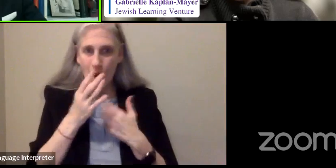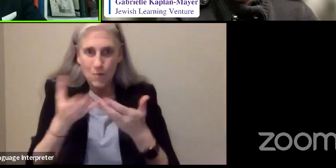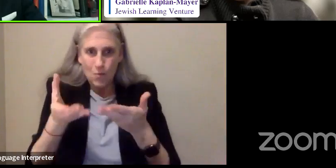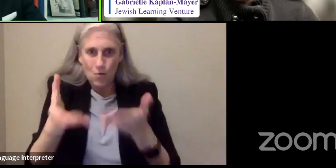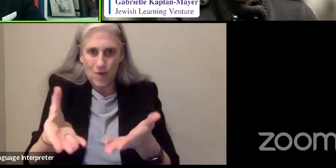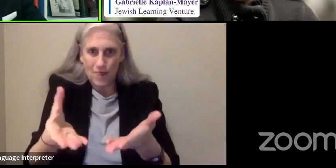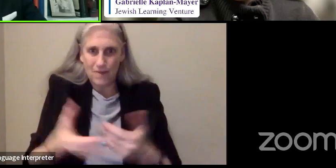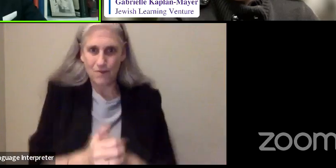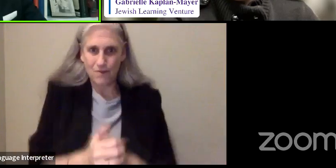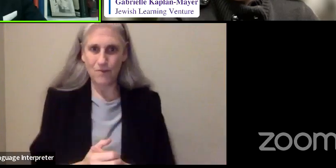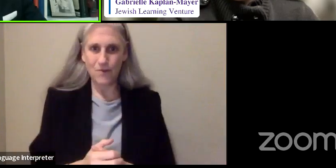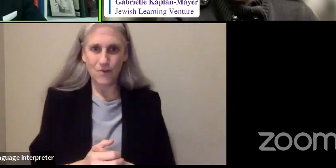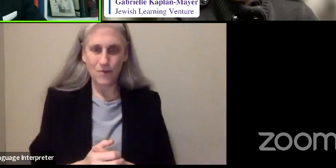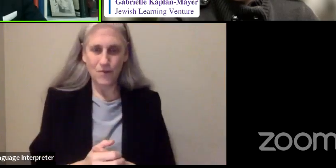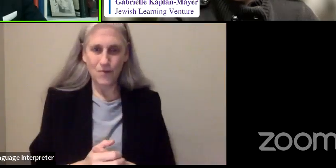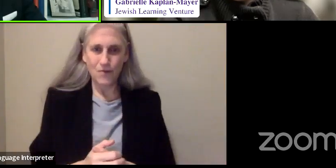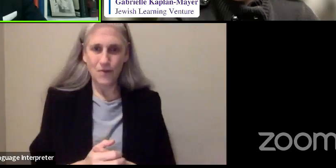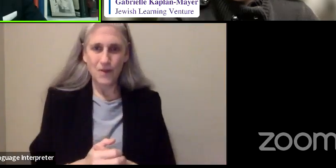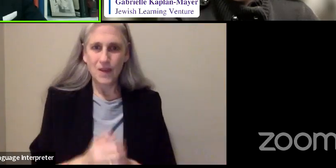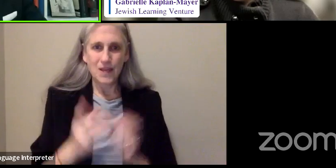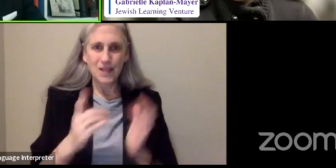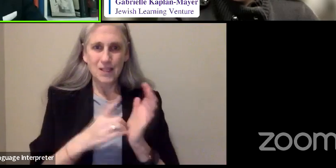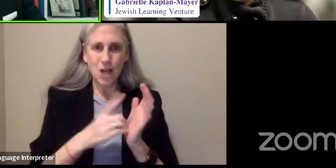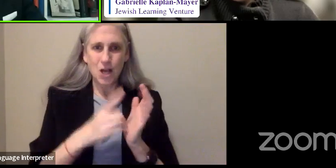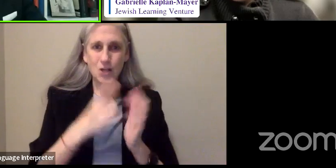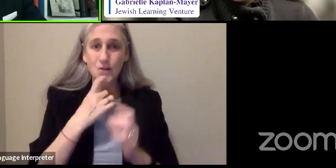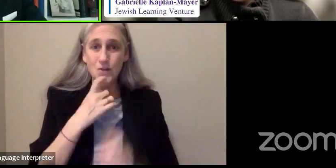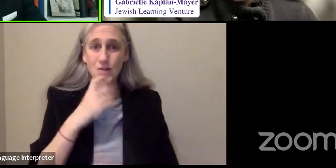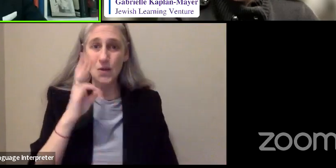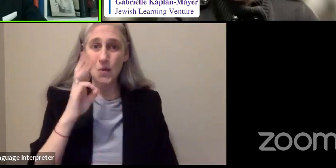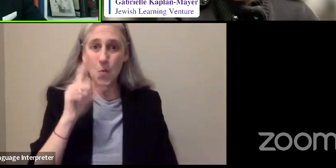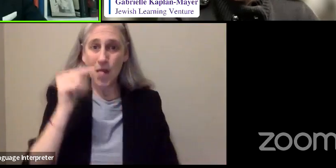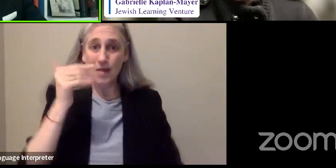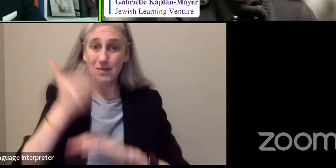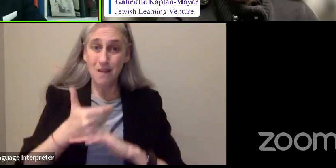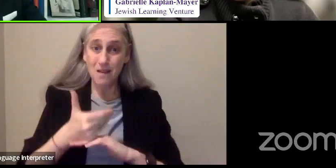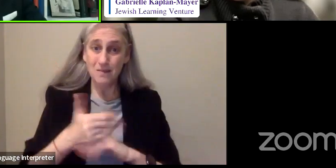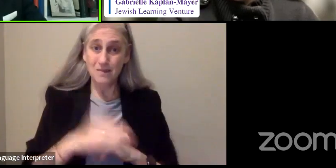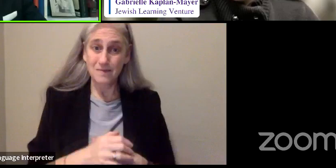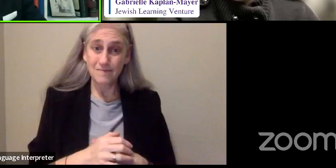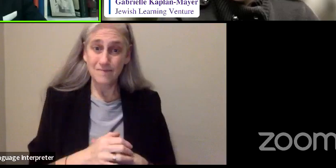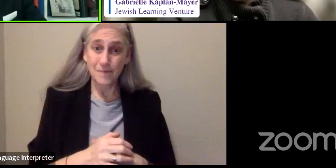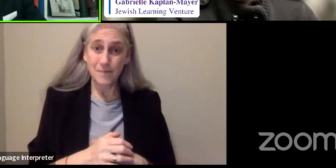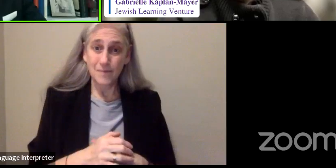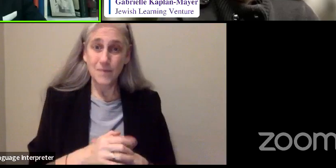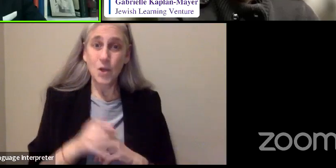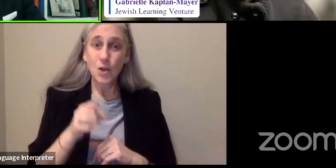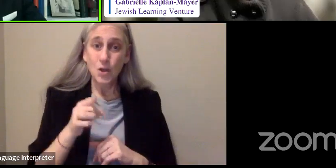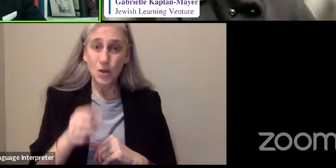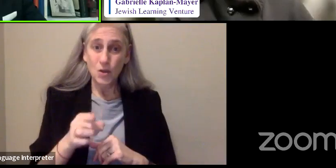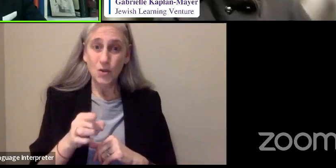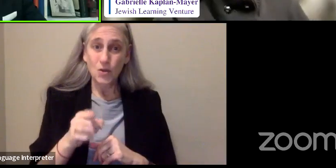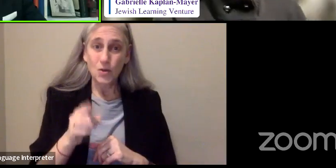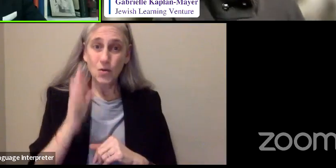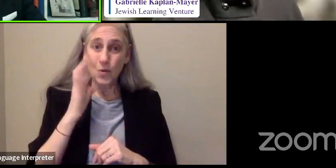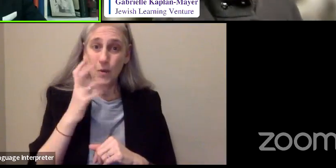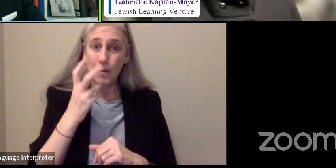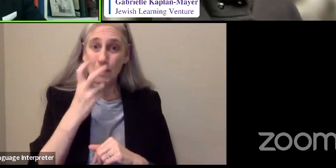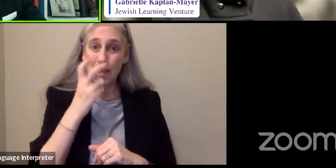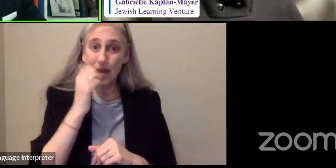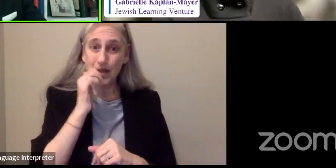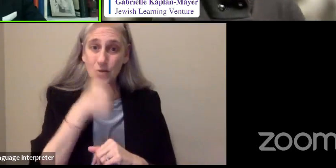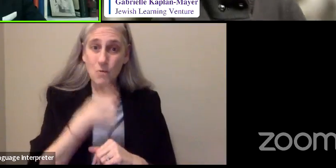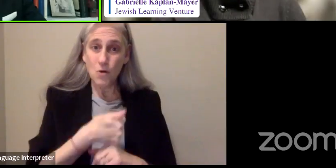him. He said, well, son, you are going to be blind tomorrow.